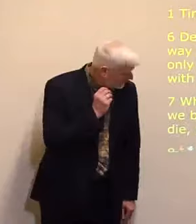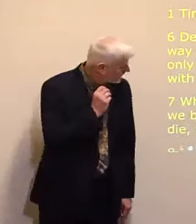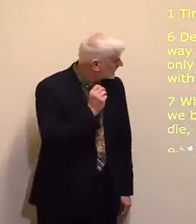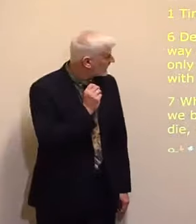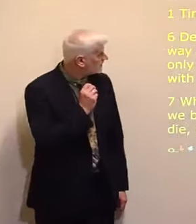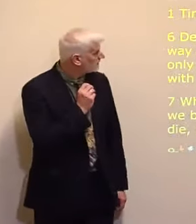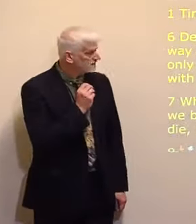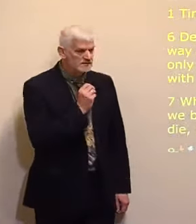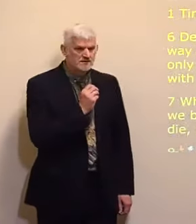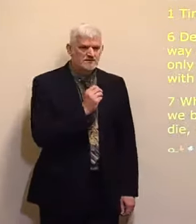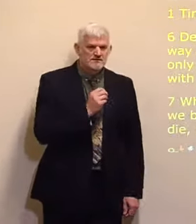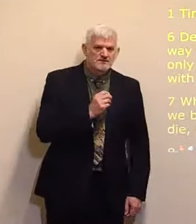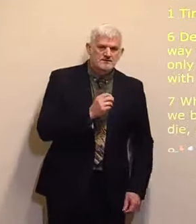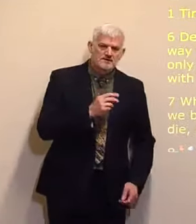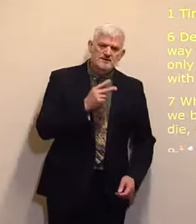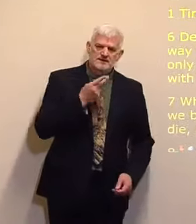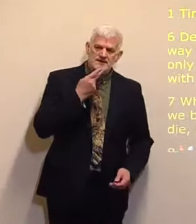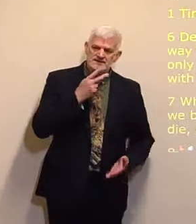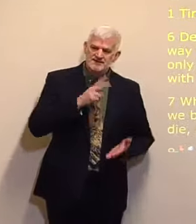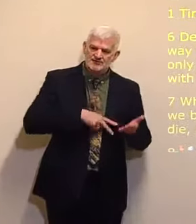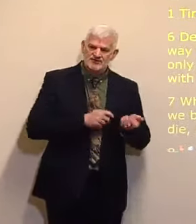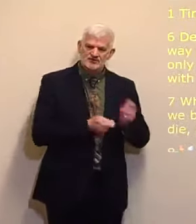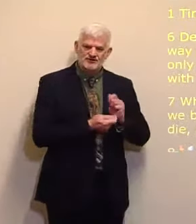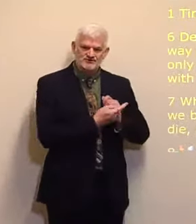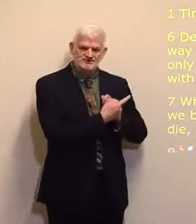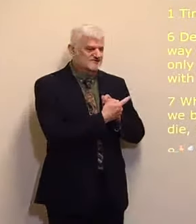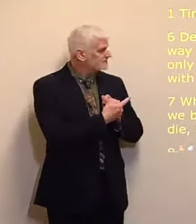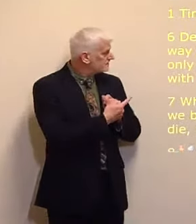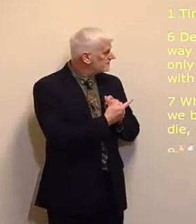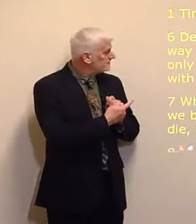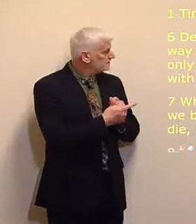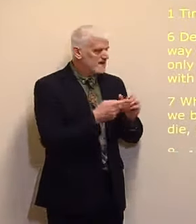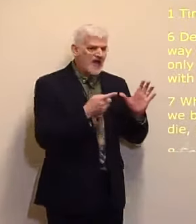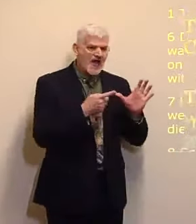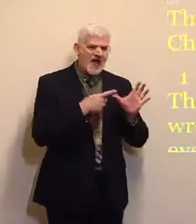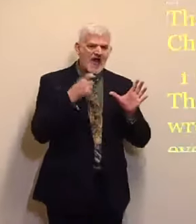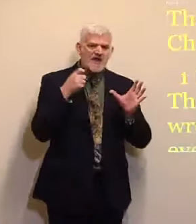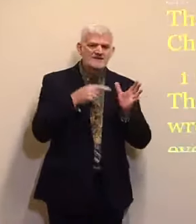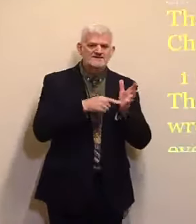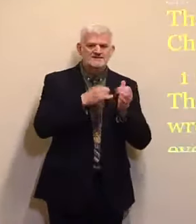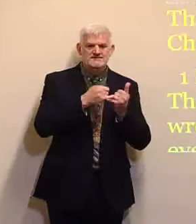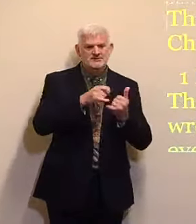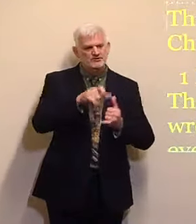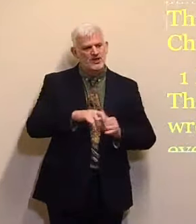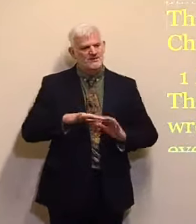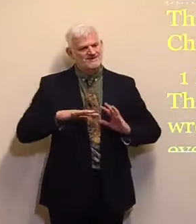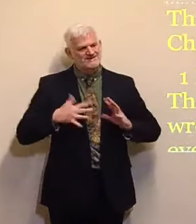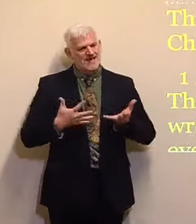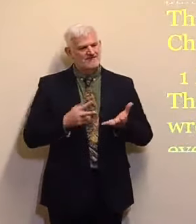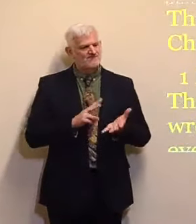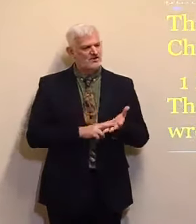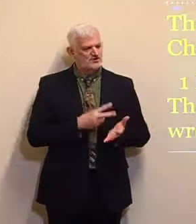Chapter 10 I'm reading from verse 34 Acts chapter 10